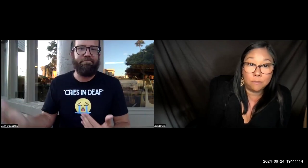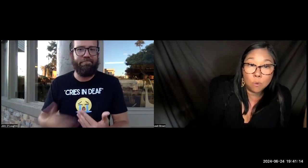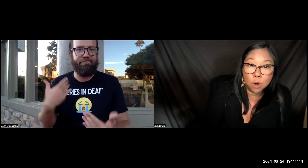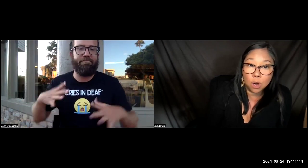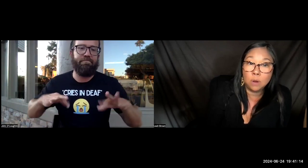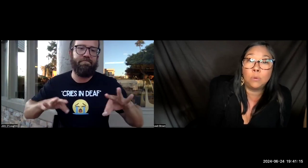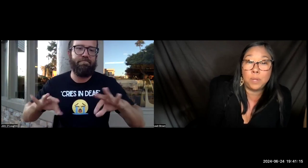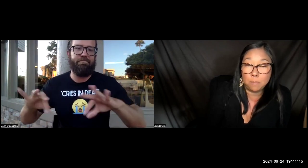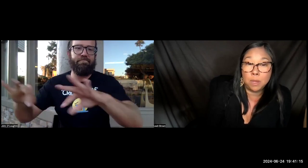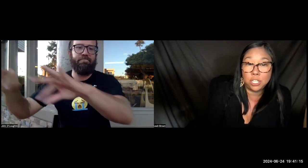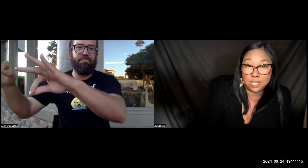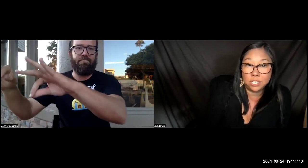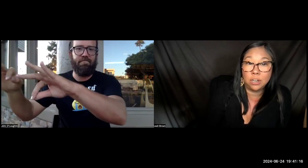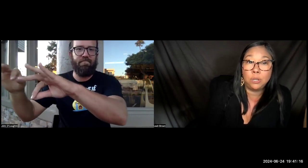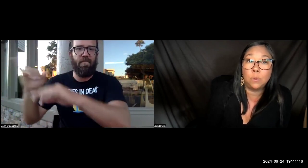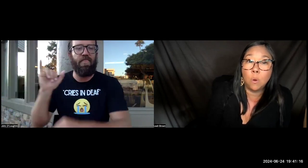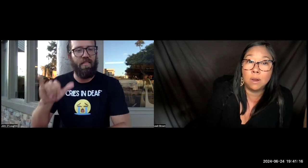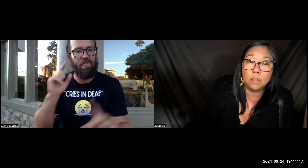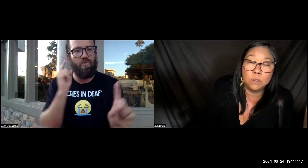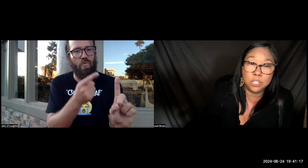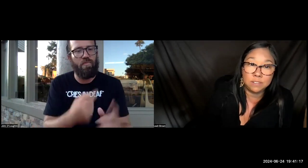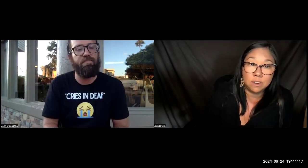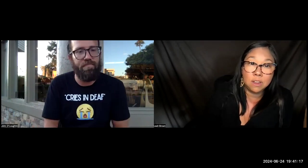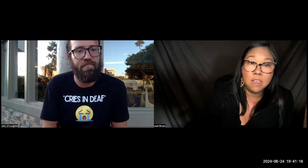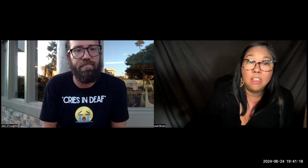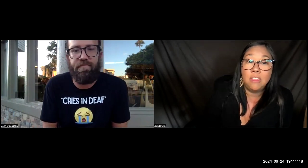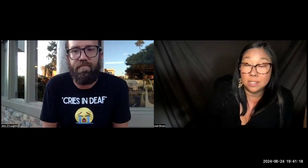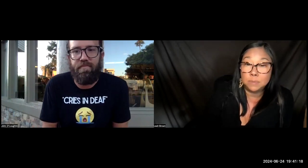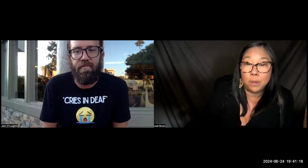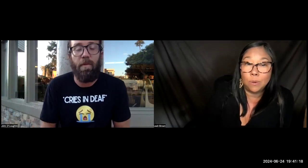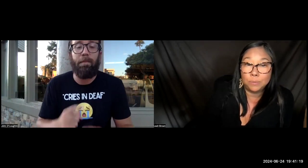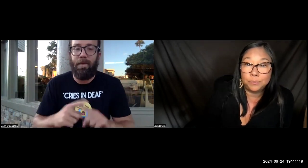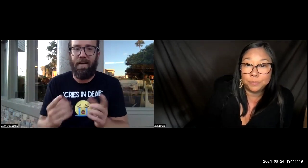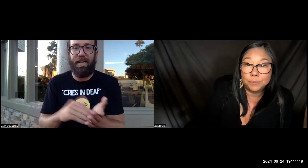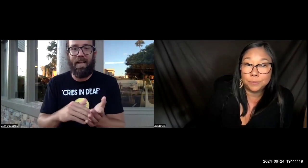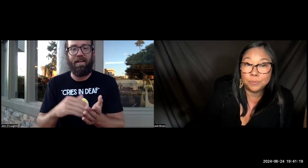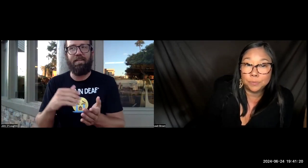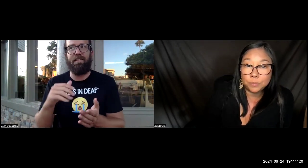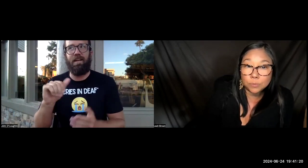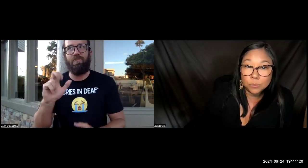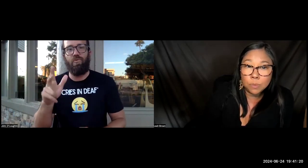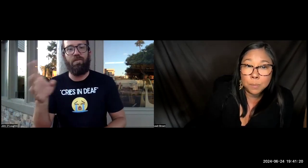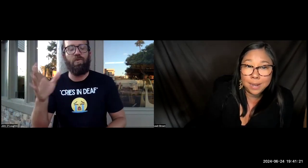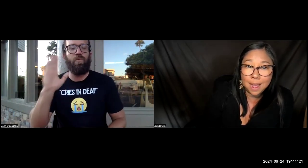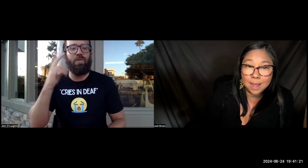4, it will be much easier and you will acquire language easier. That's my goal. But again,